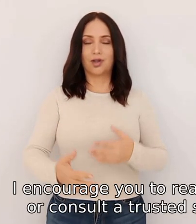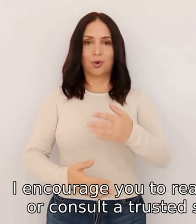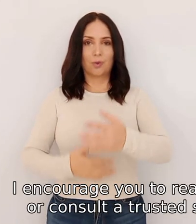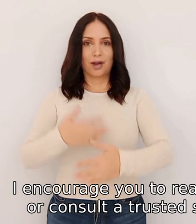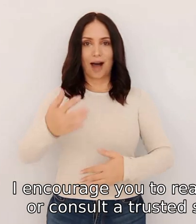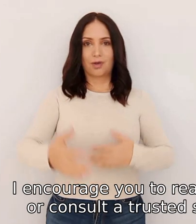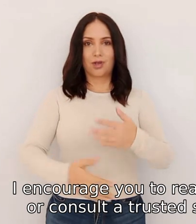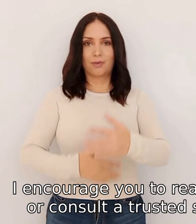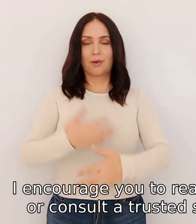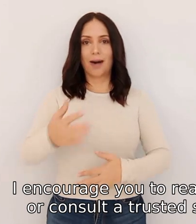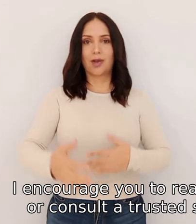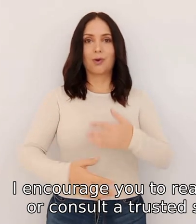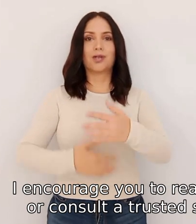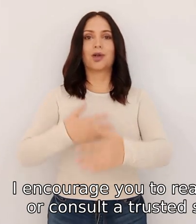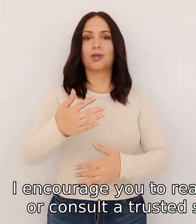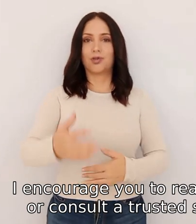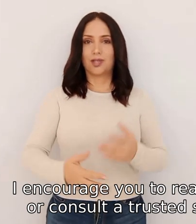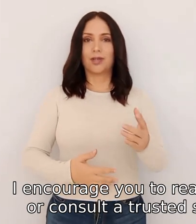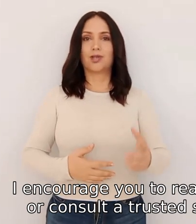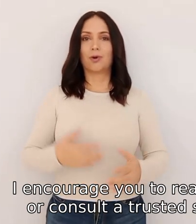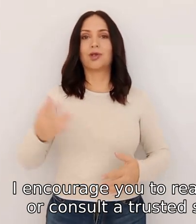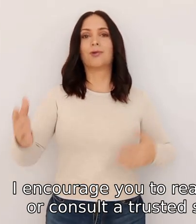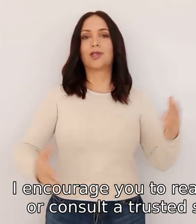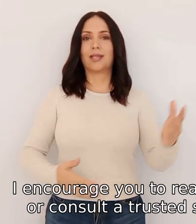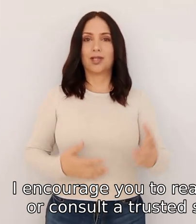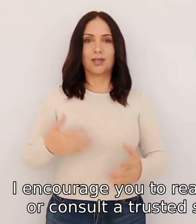you to reach out to them directly or consult a trusted source for assistance